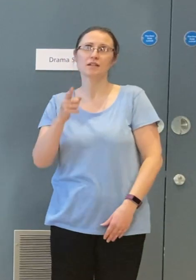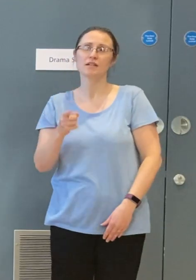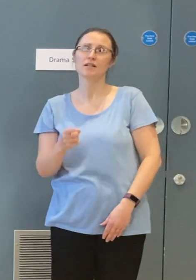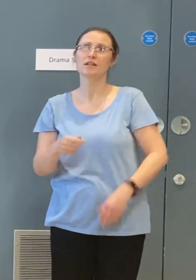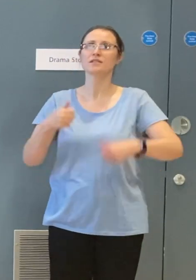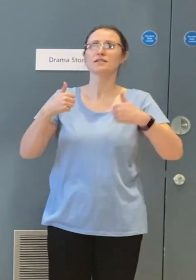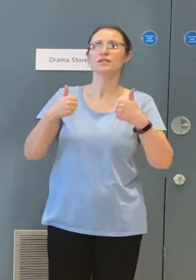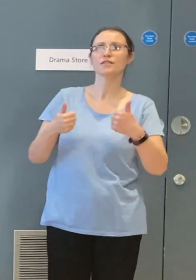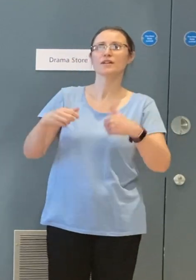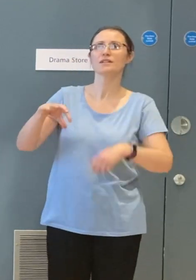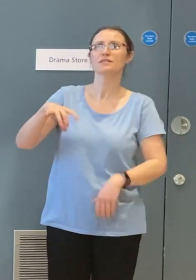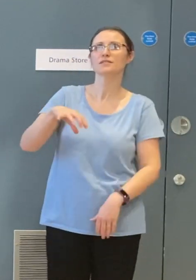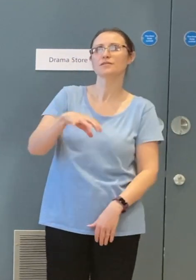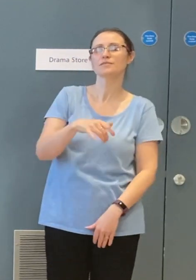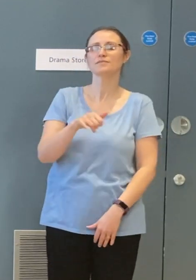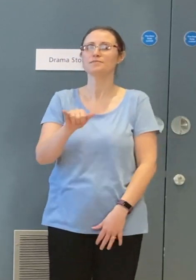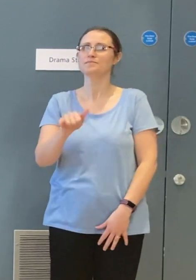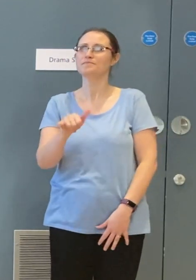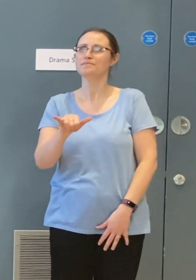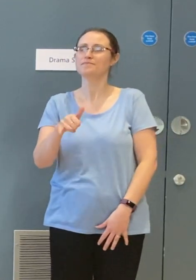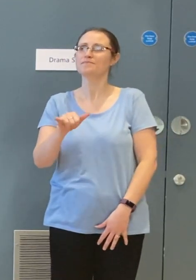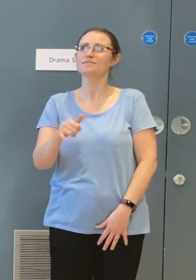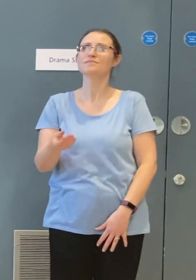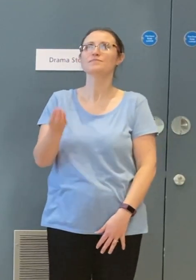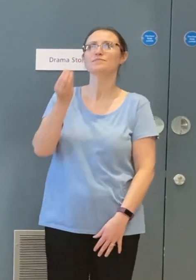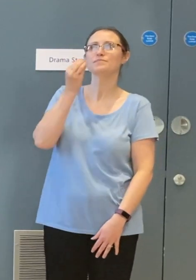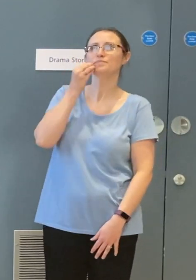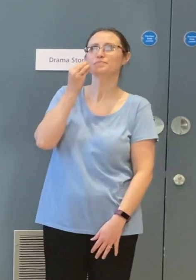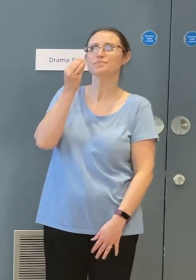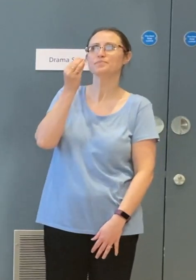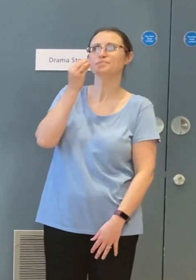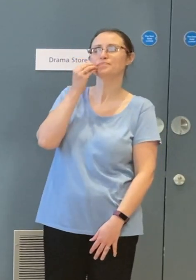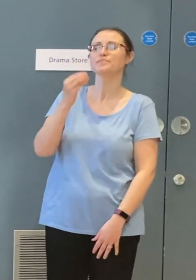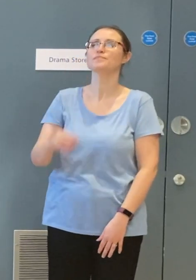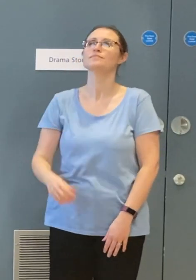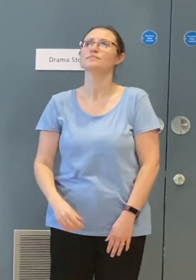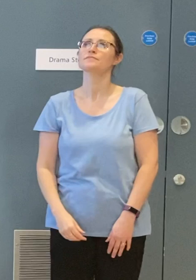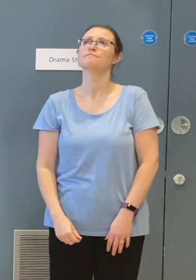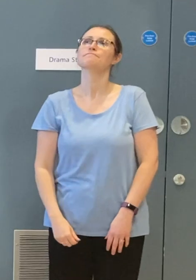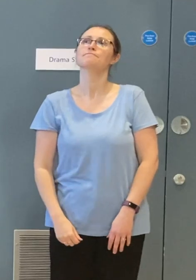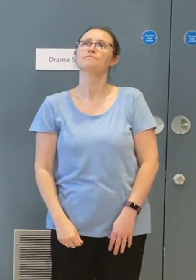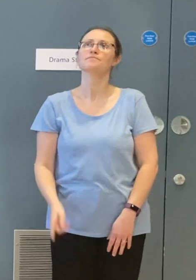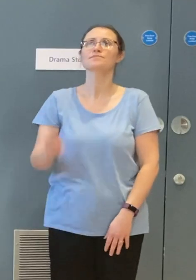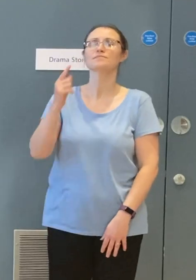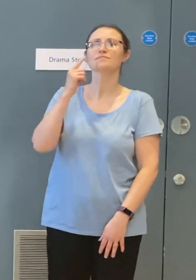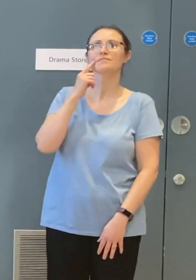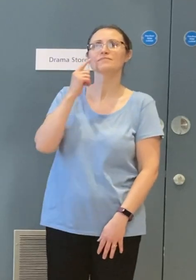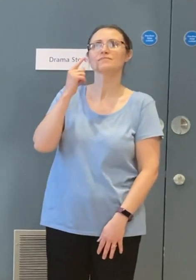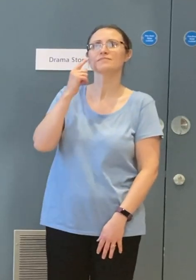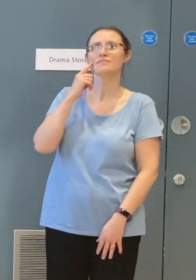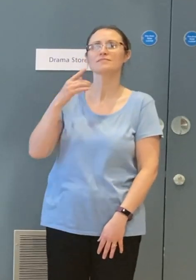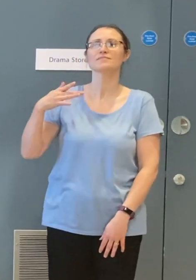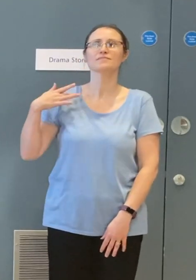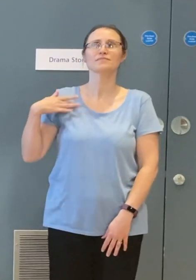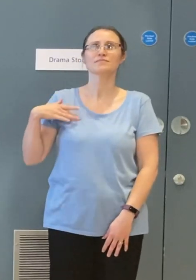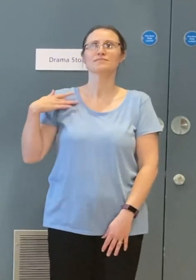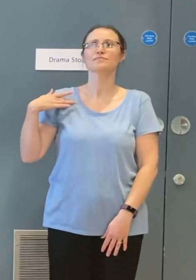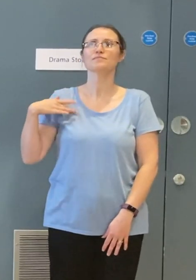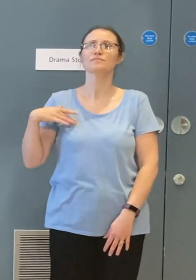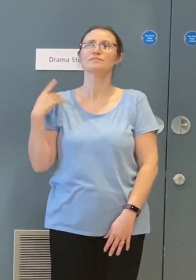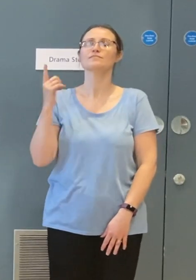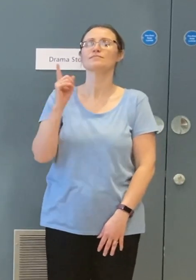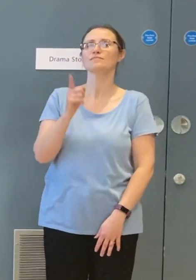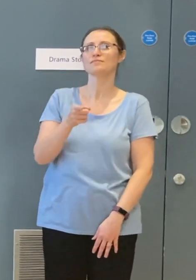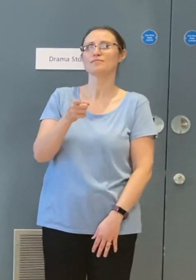and take a glance at the plants in your hands, maybe try a few. The bare necessities of